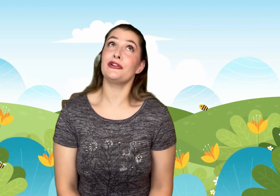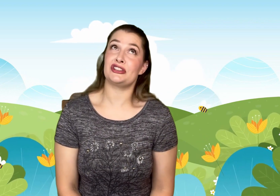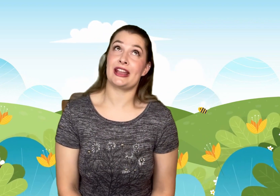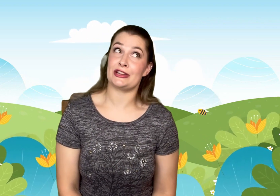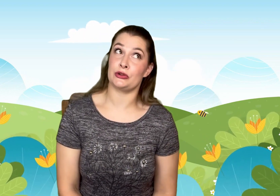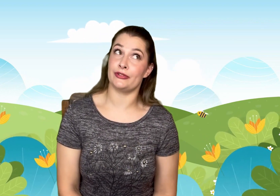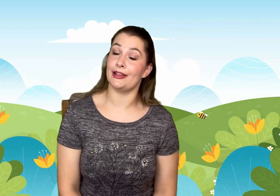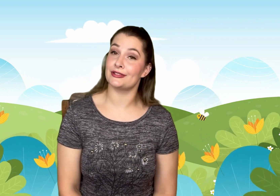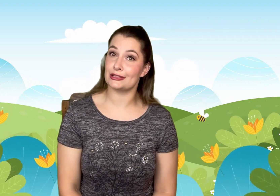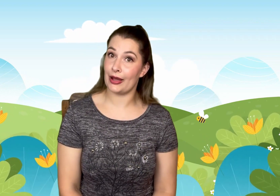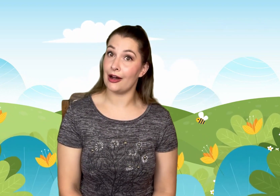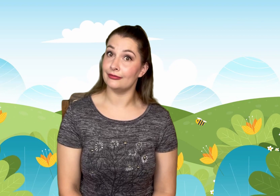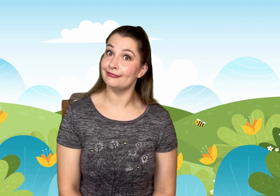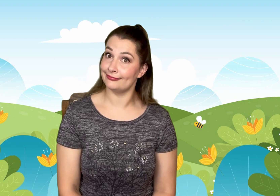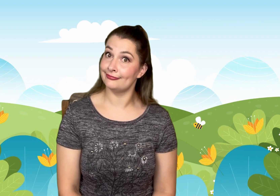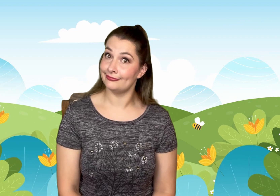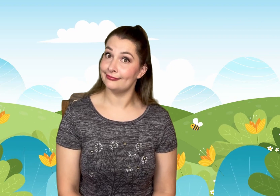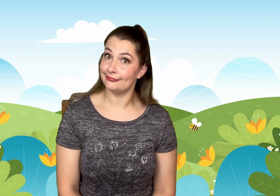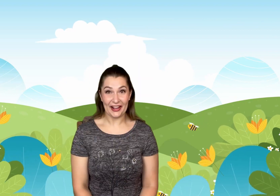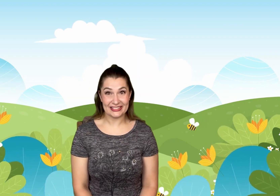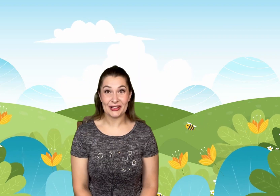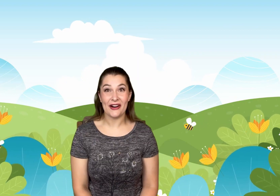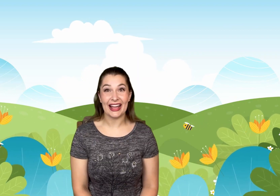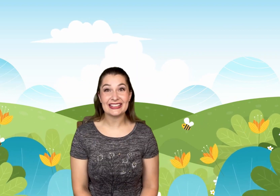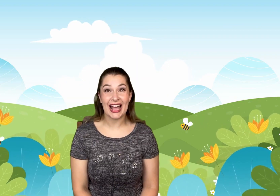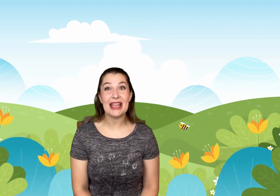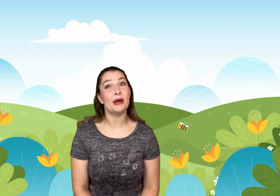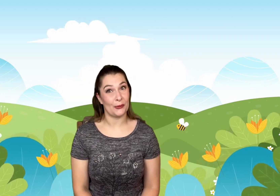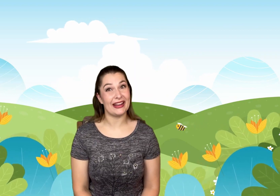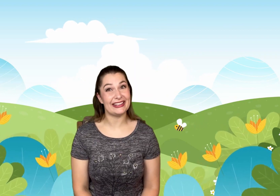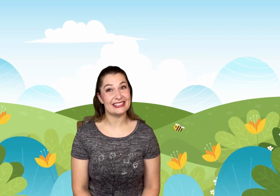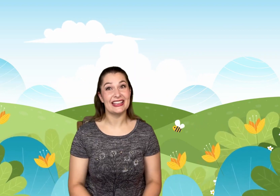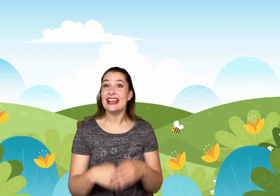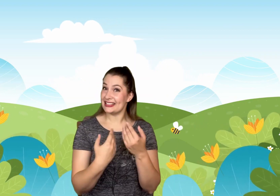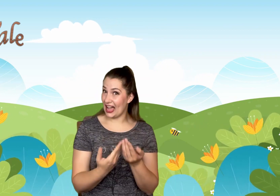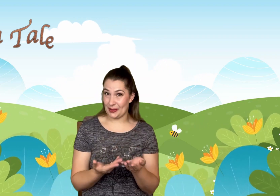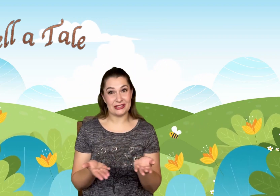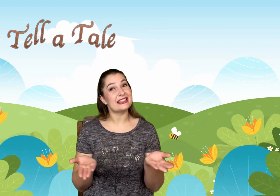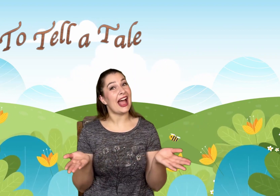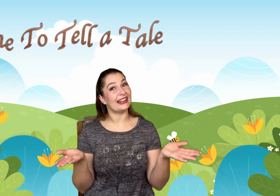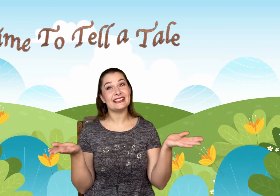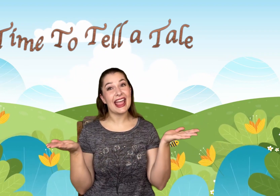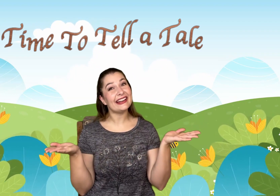educational videos as well! I'll see you all next time when it's time to tell a tale!